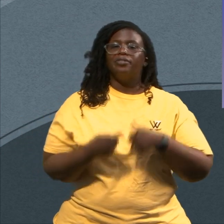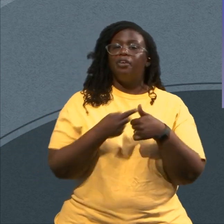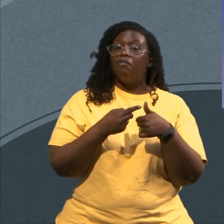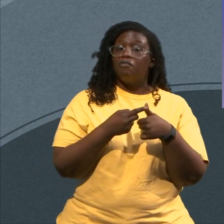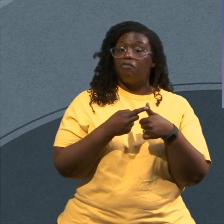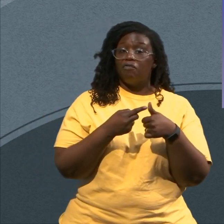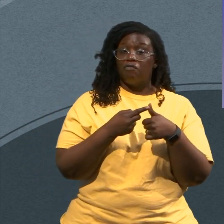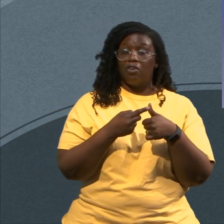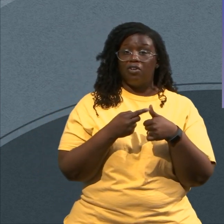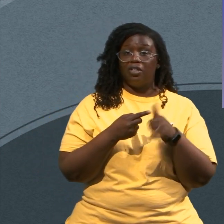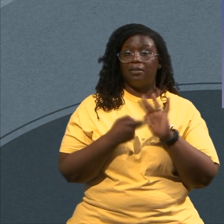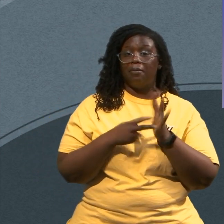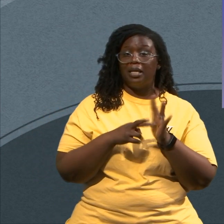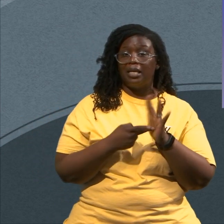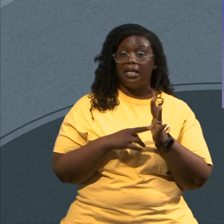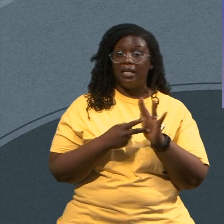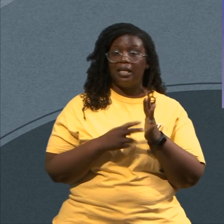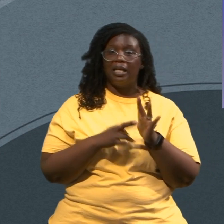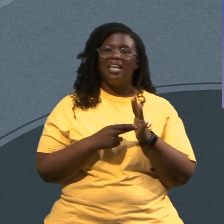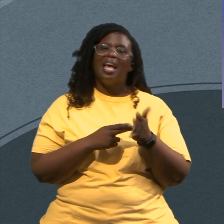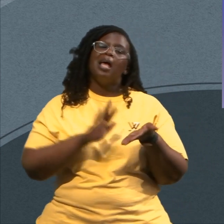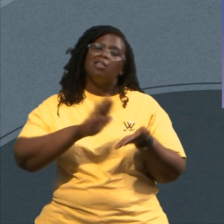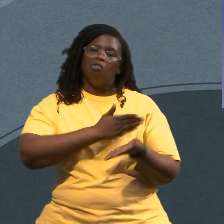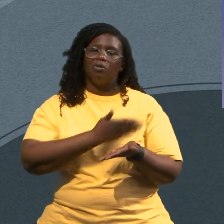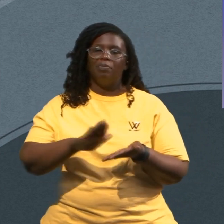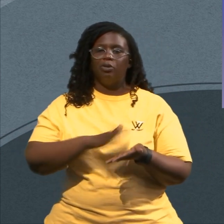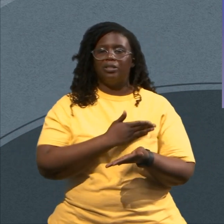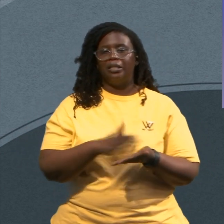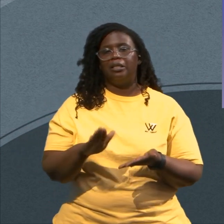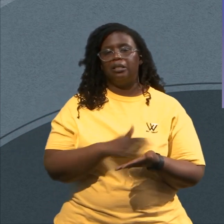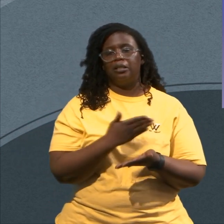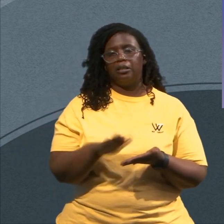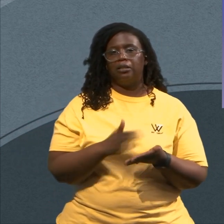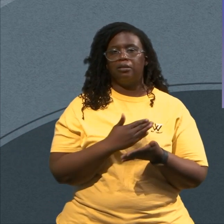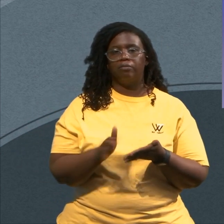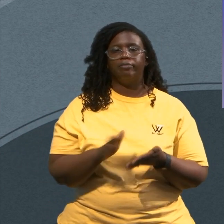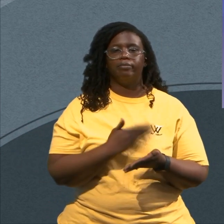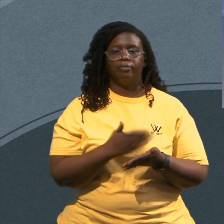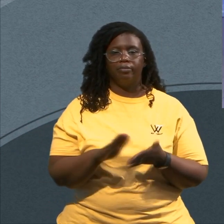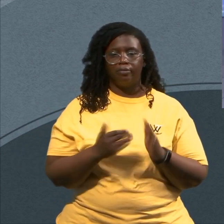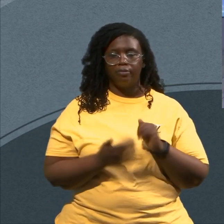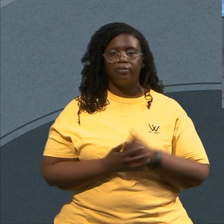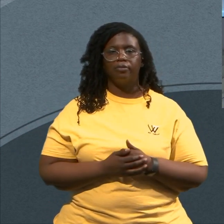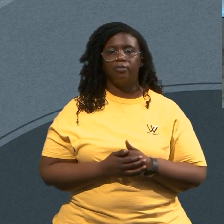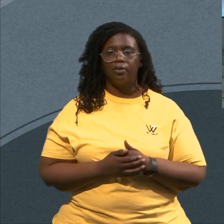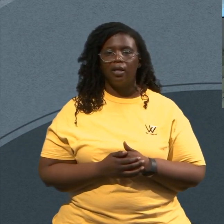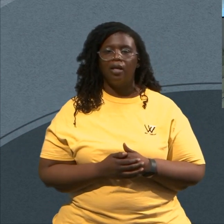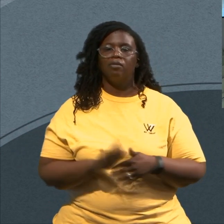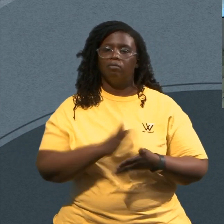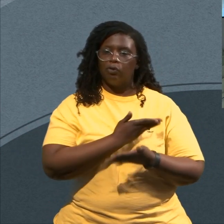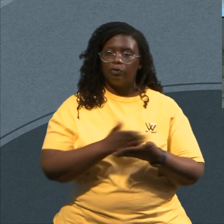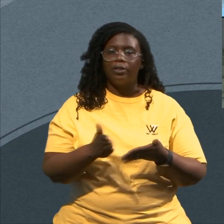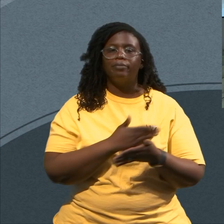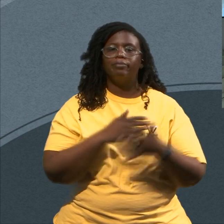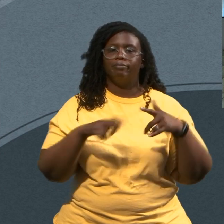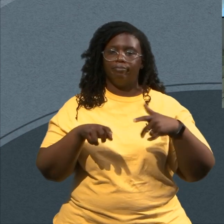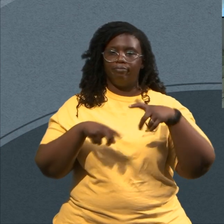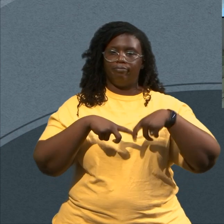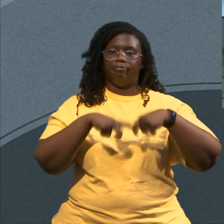Is a musical interpretation You'll see it over and over again When you begin Even here in Psalm 46 It